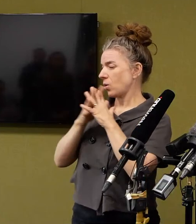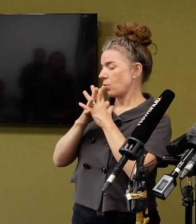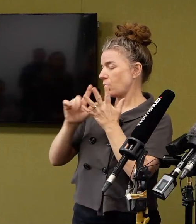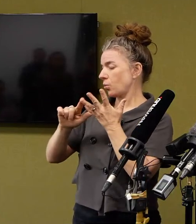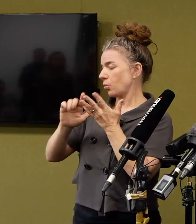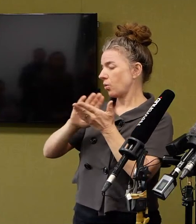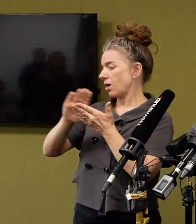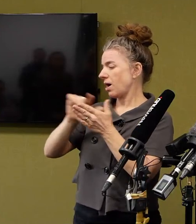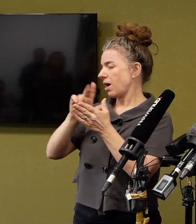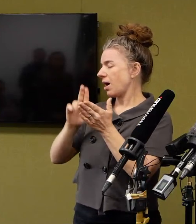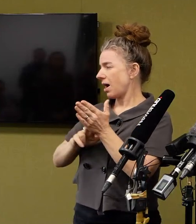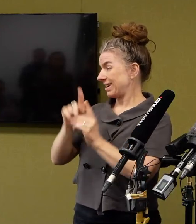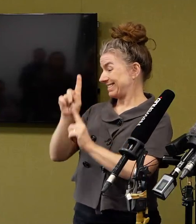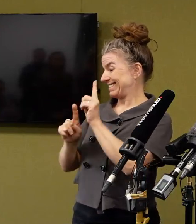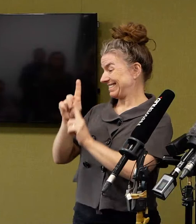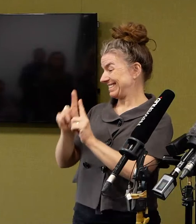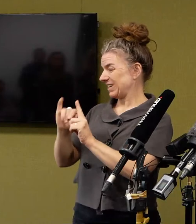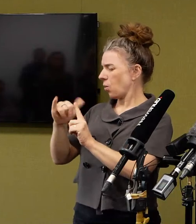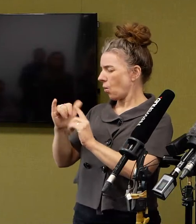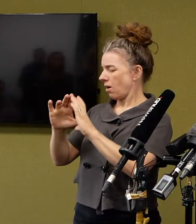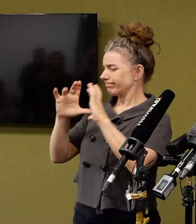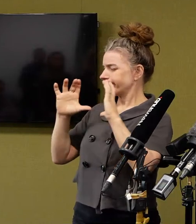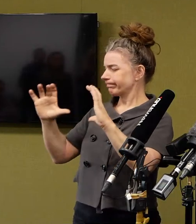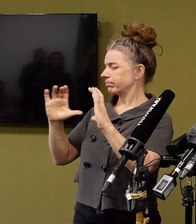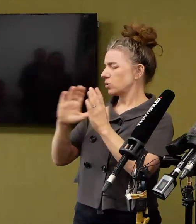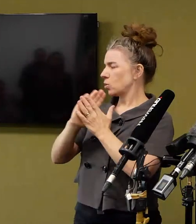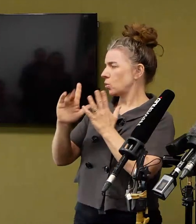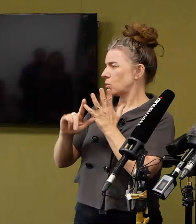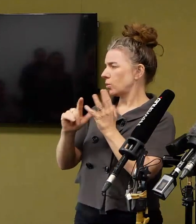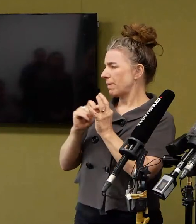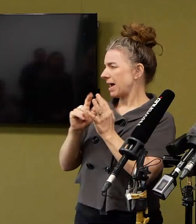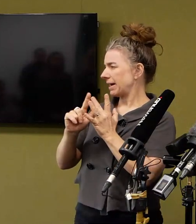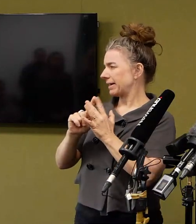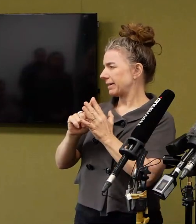in Wuhan City or in the province.